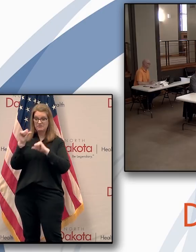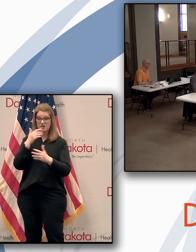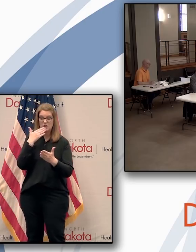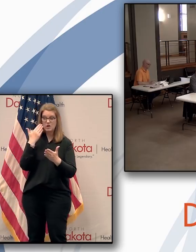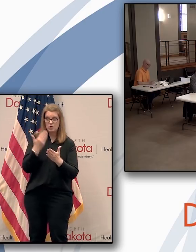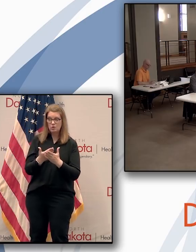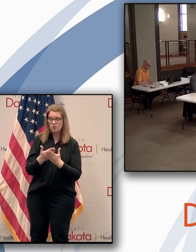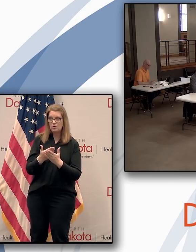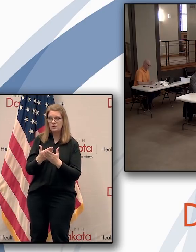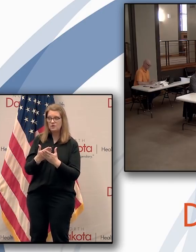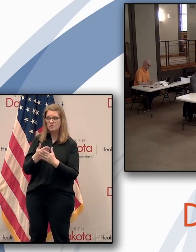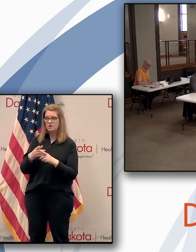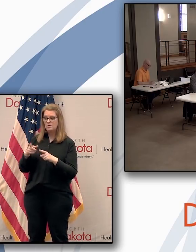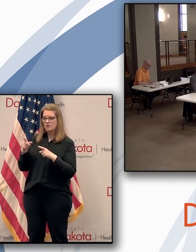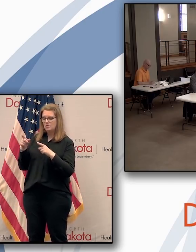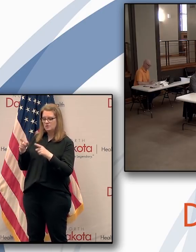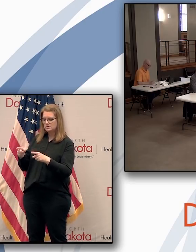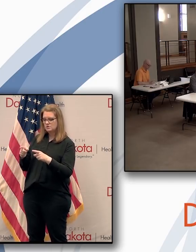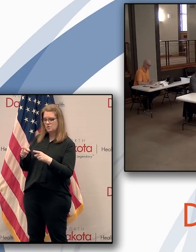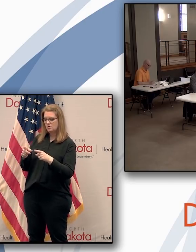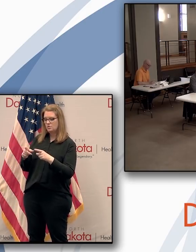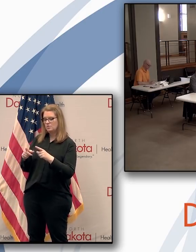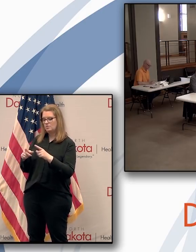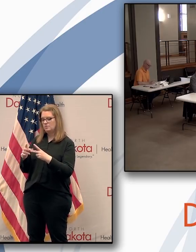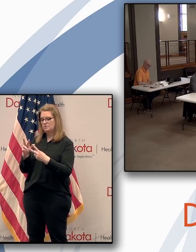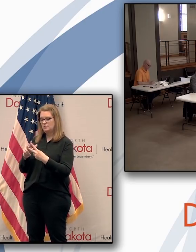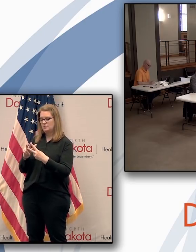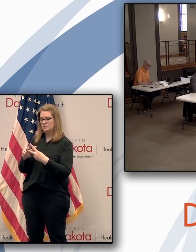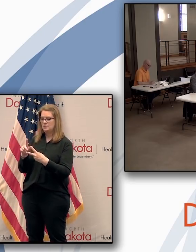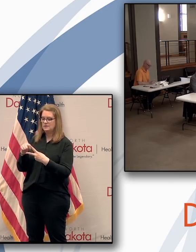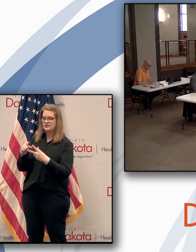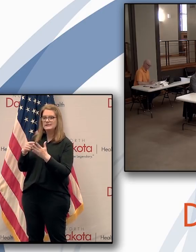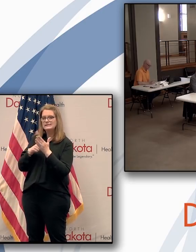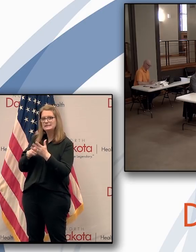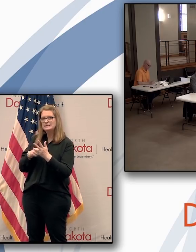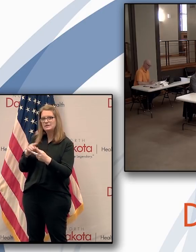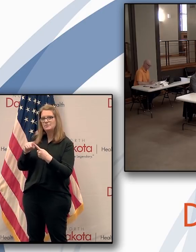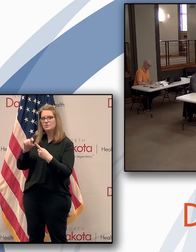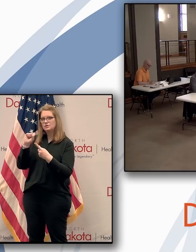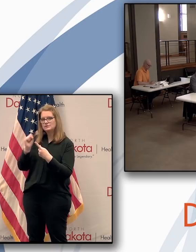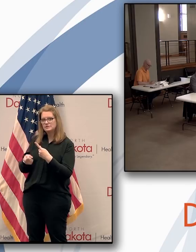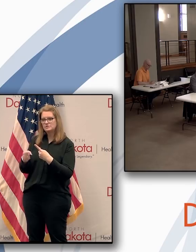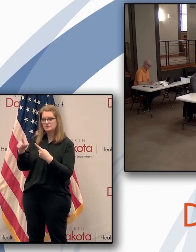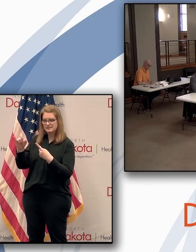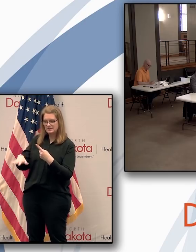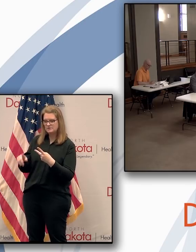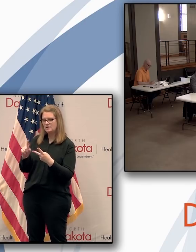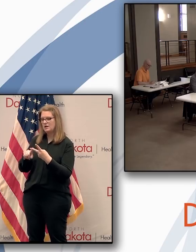tests where people have to meet a threshold of either symptoms or circumstance to be tested?